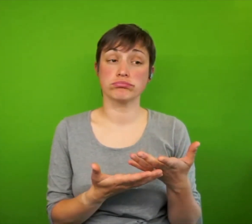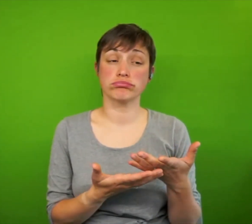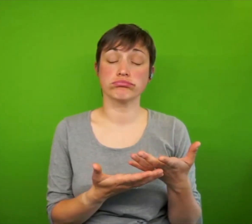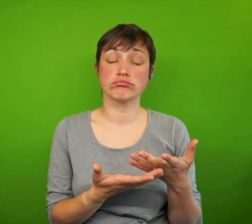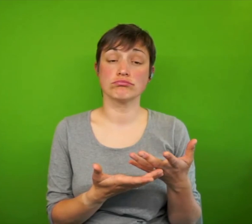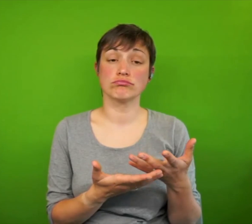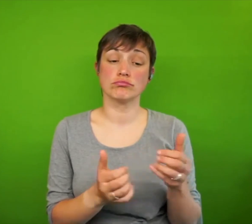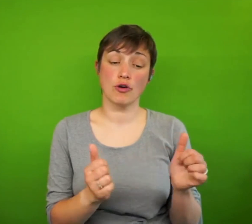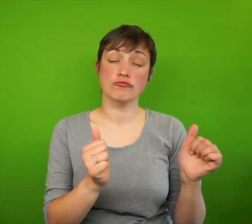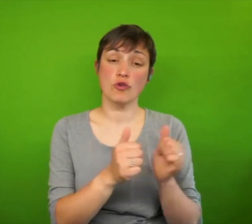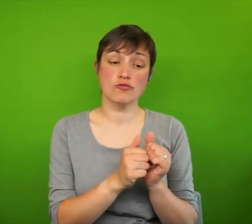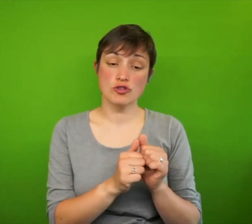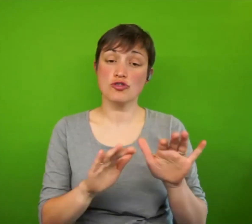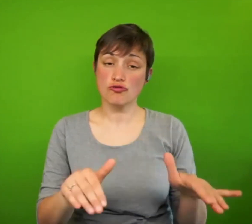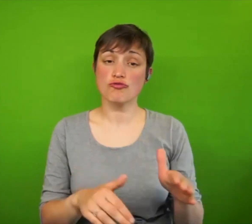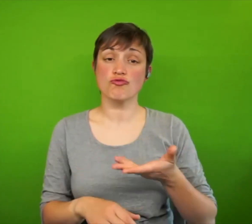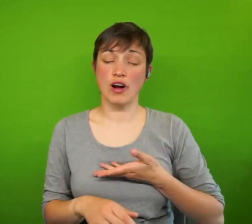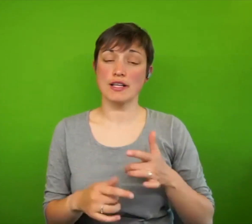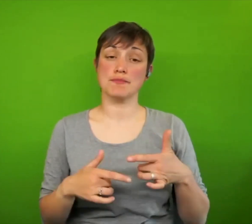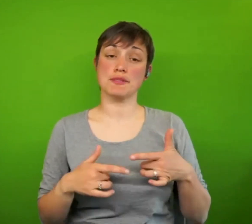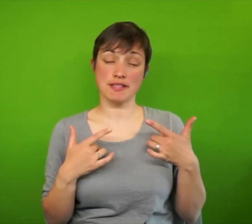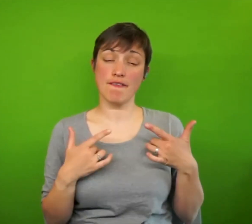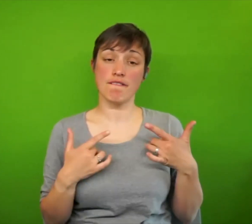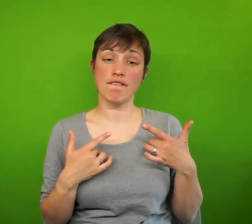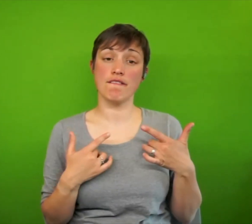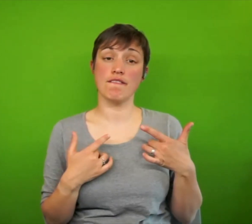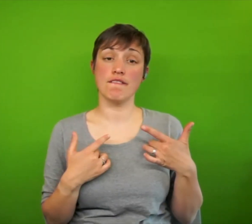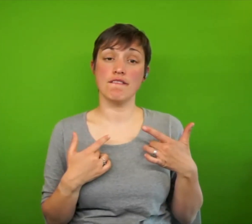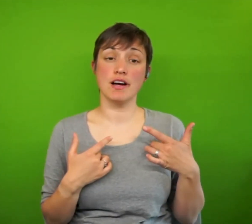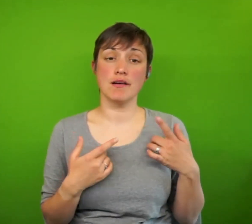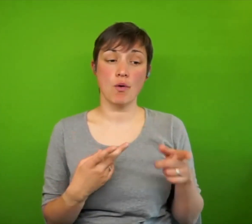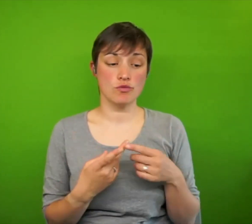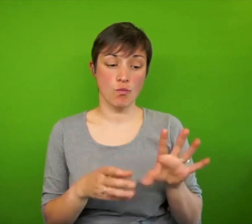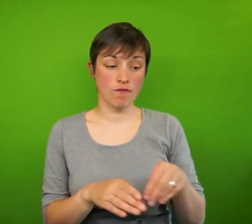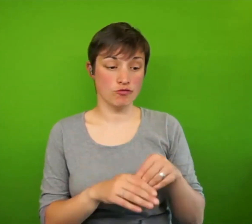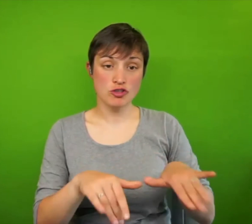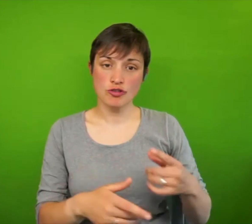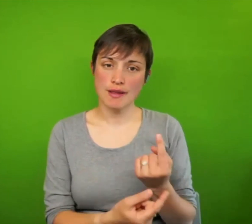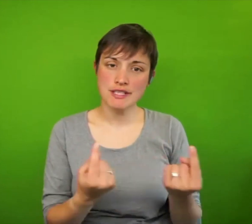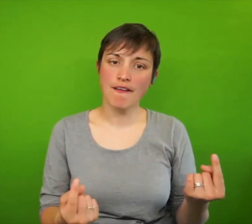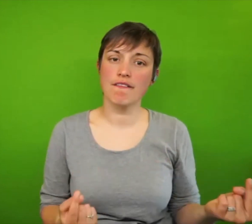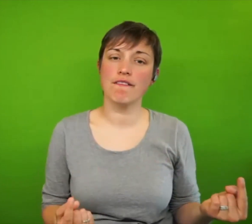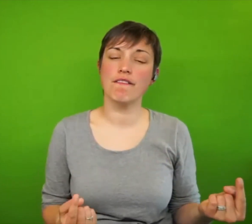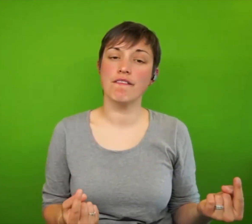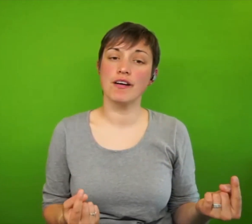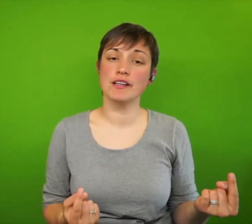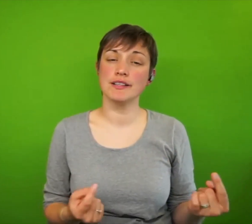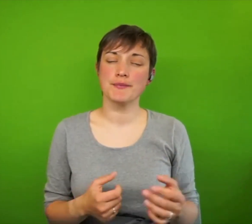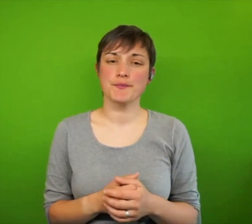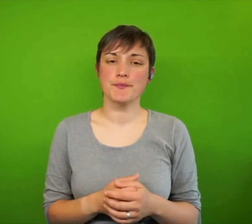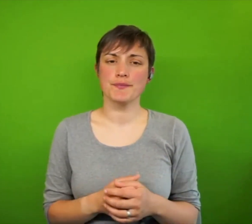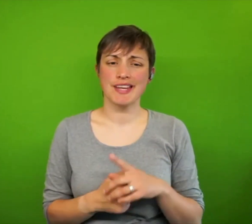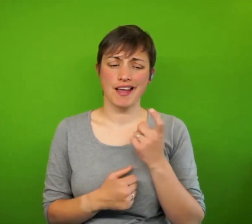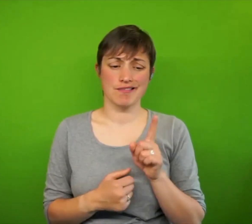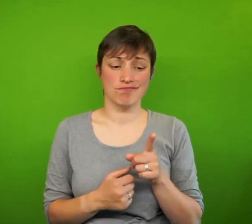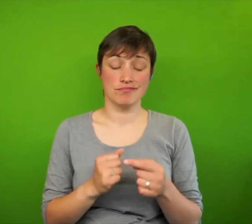of children's rights perspective and the involvement of children themselves. And I do think it's important. I've